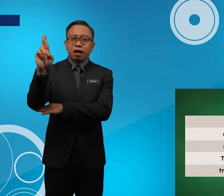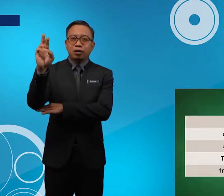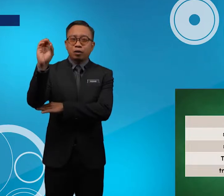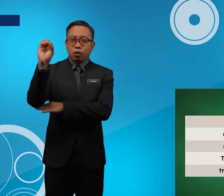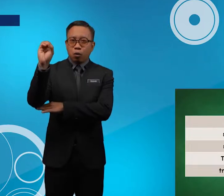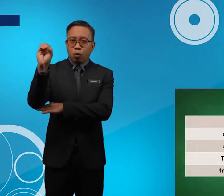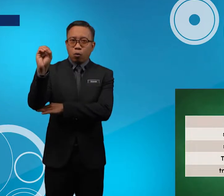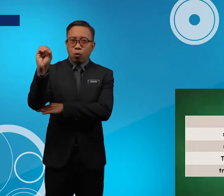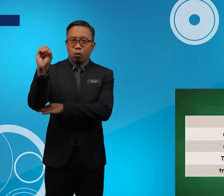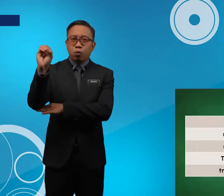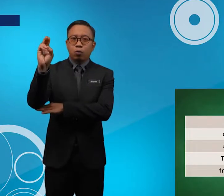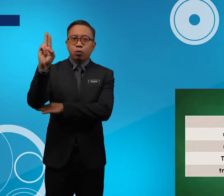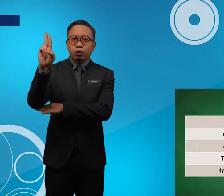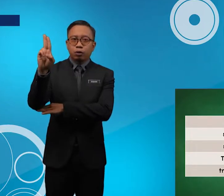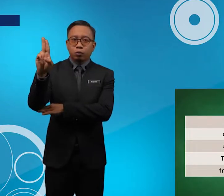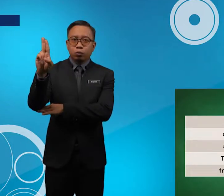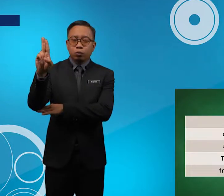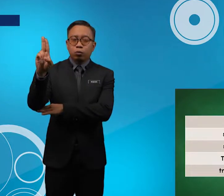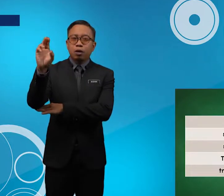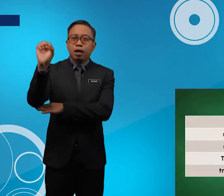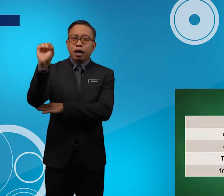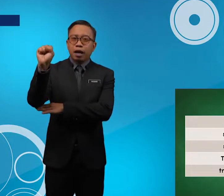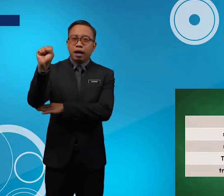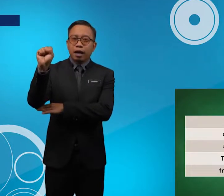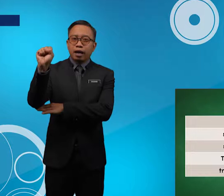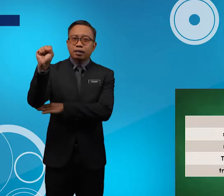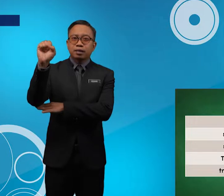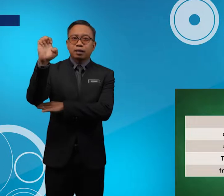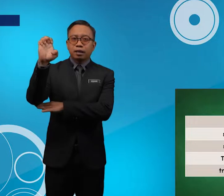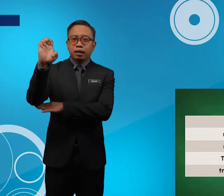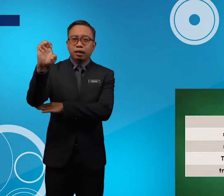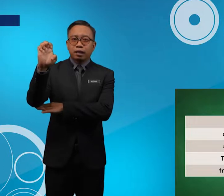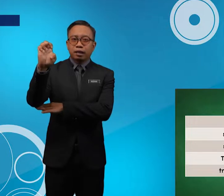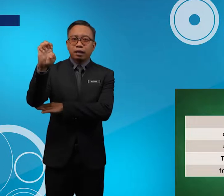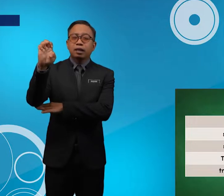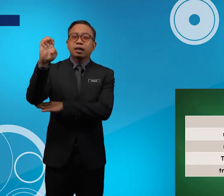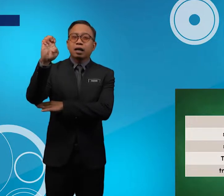O U S E R